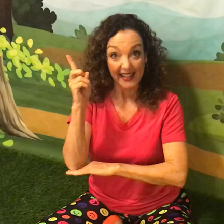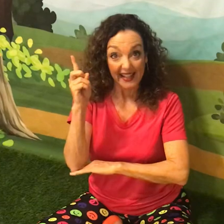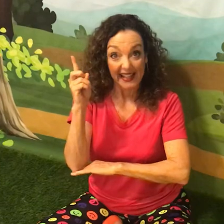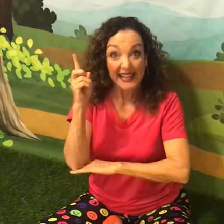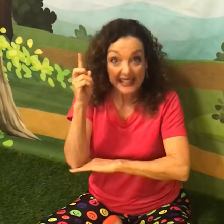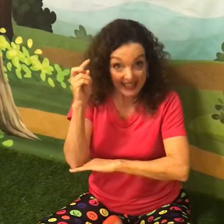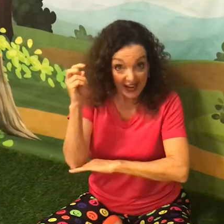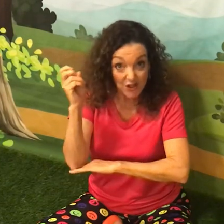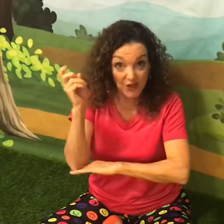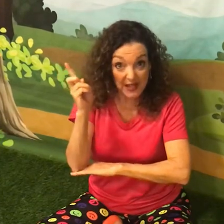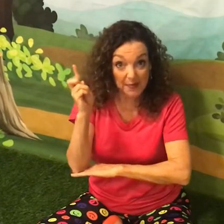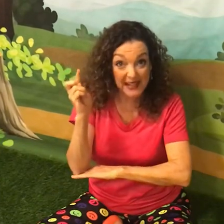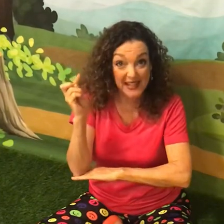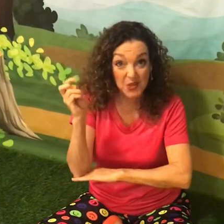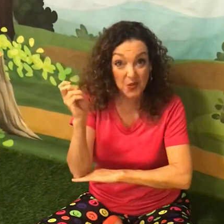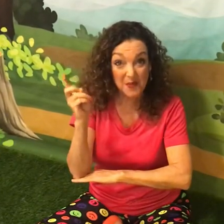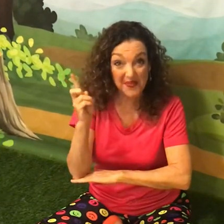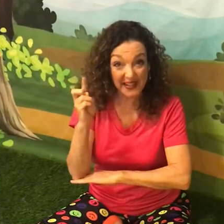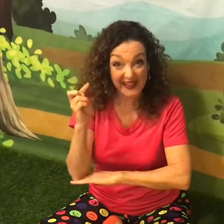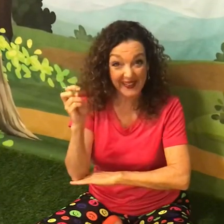Get out your itty-bitty inchworm, finger.